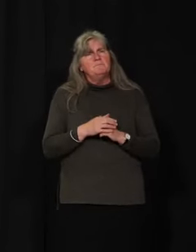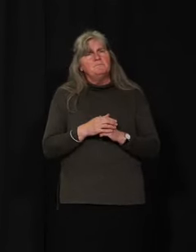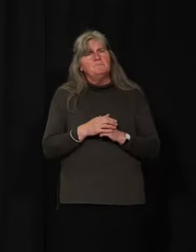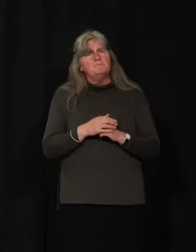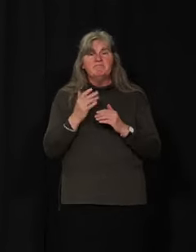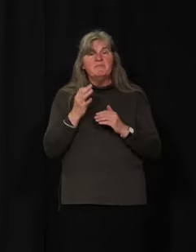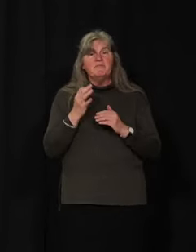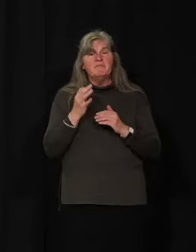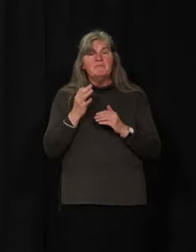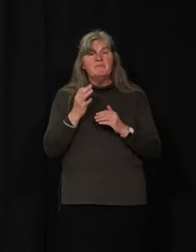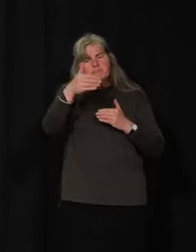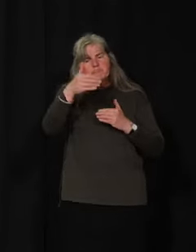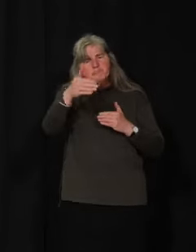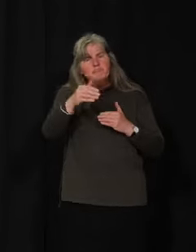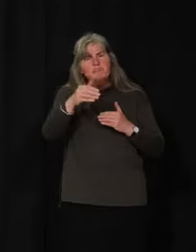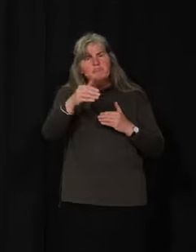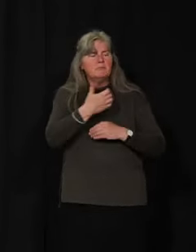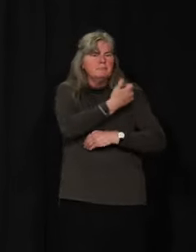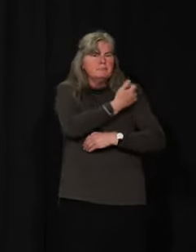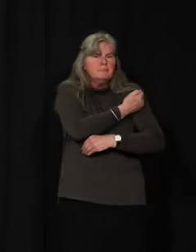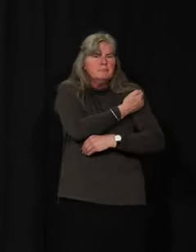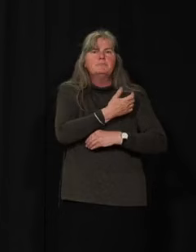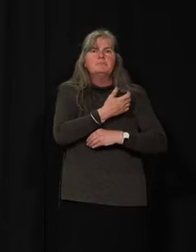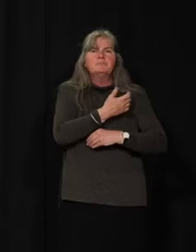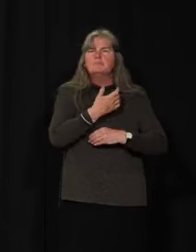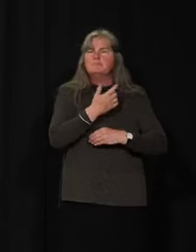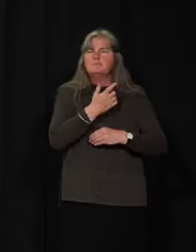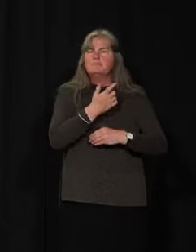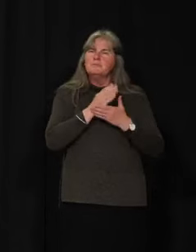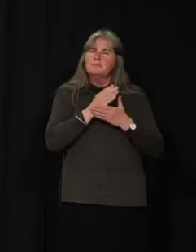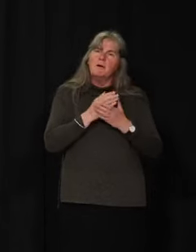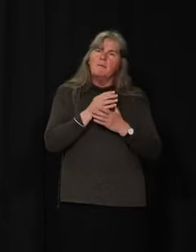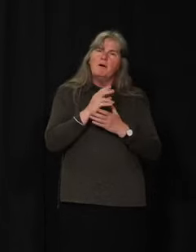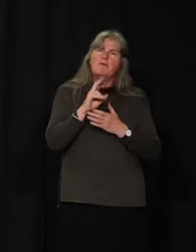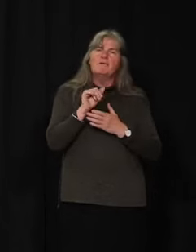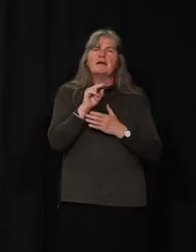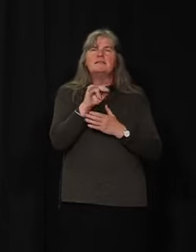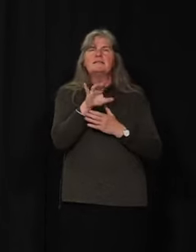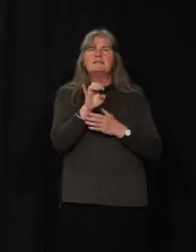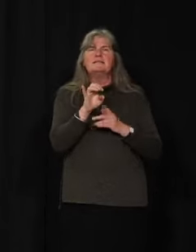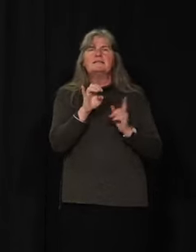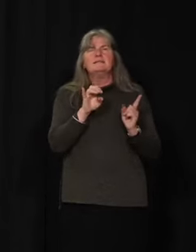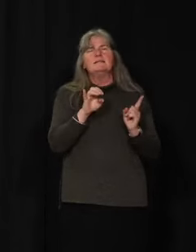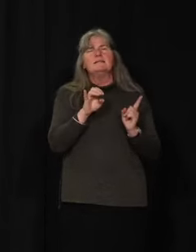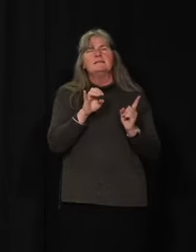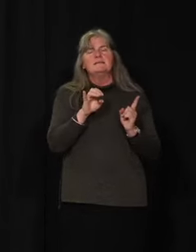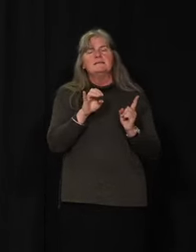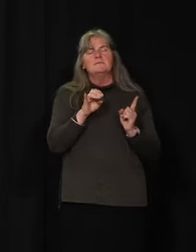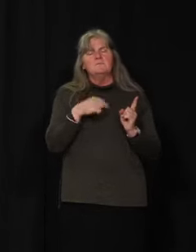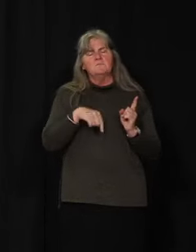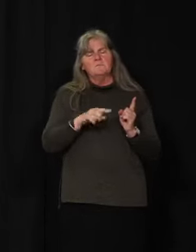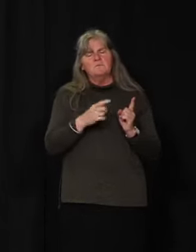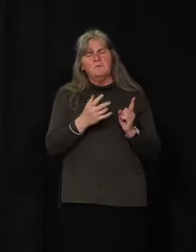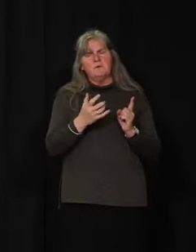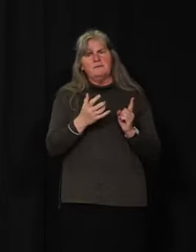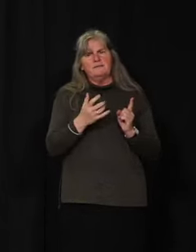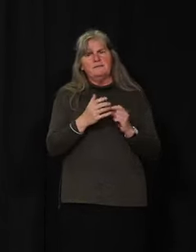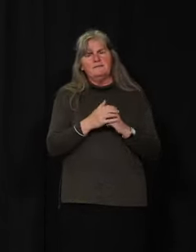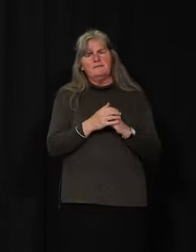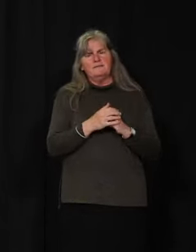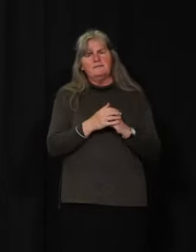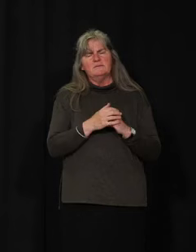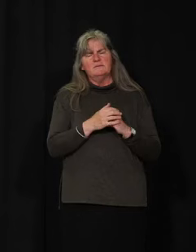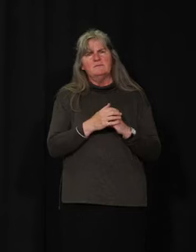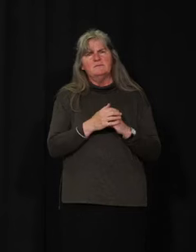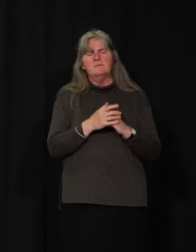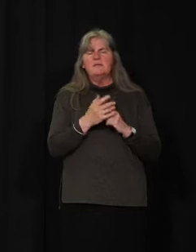forward to immunizations, as we look forward to conversations of vaccines, we really want to make sure that at this